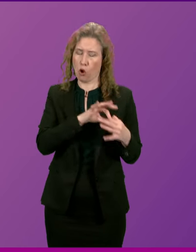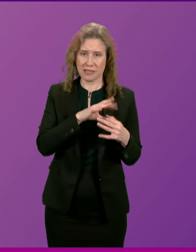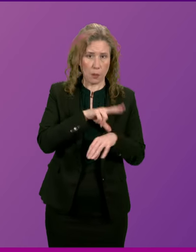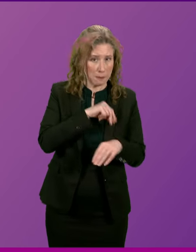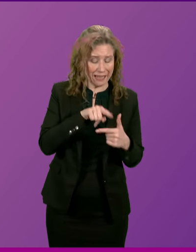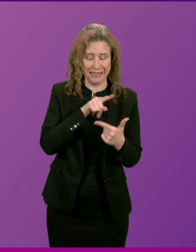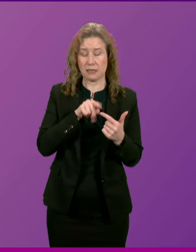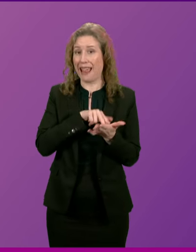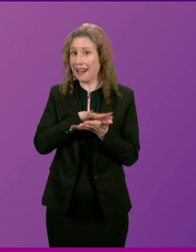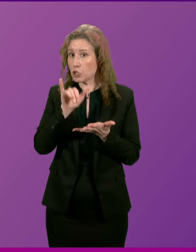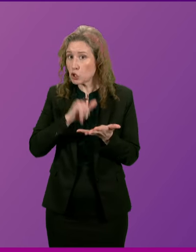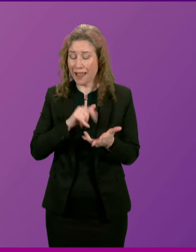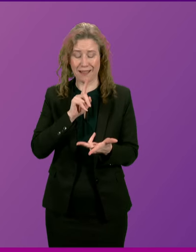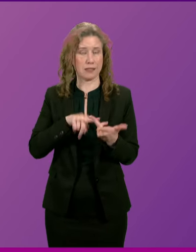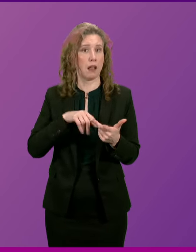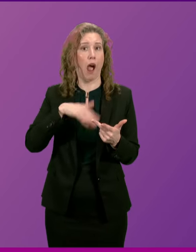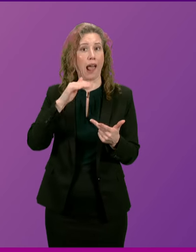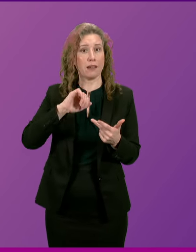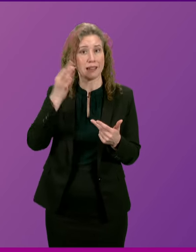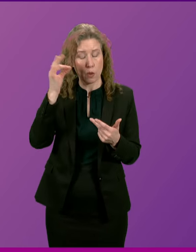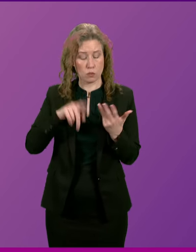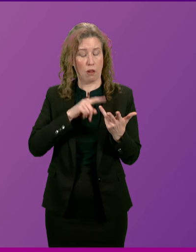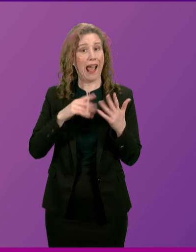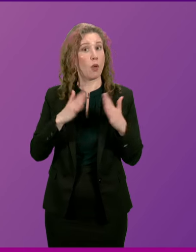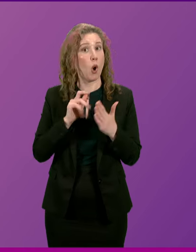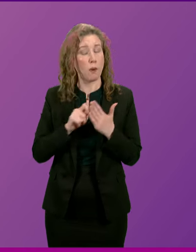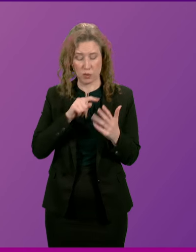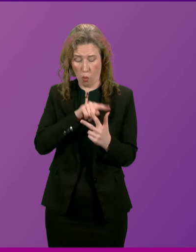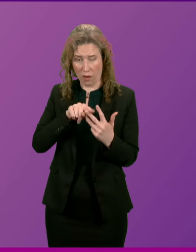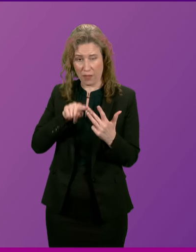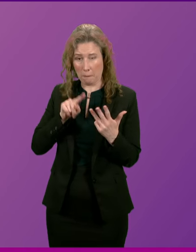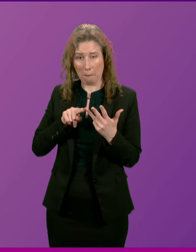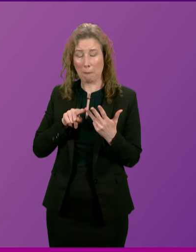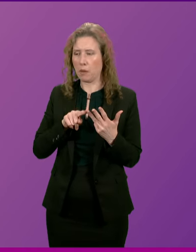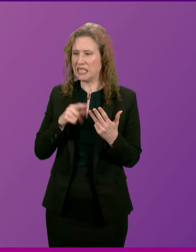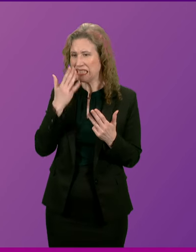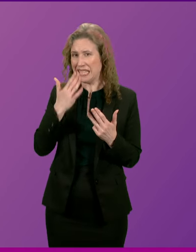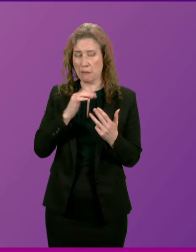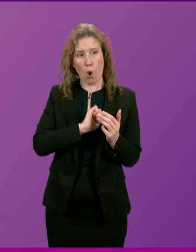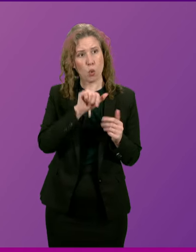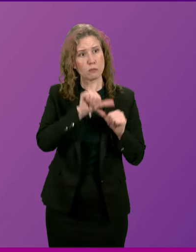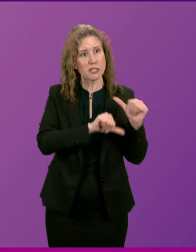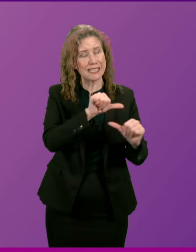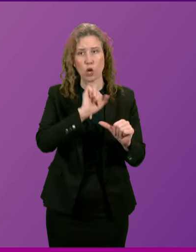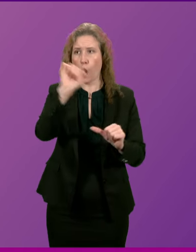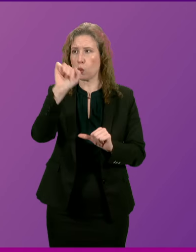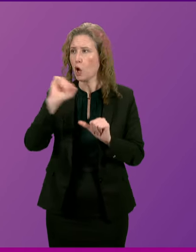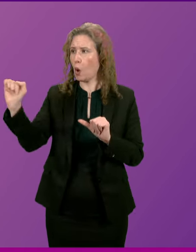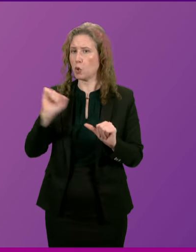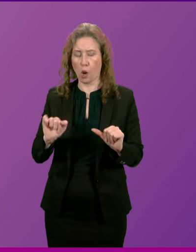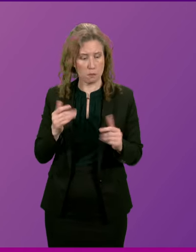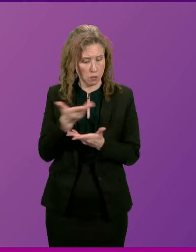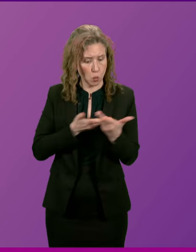NHS Highland, the Highland Council and the Home Office, all of whom have appeared to have followed their own procedures without